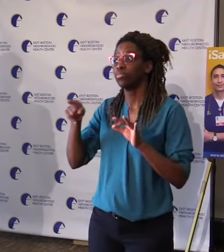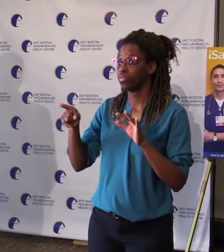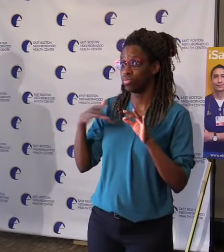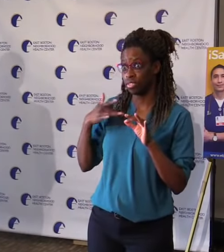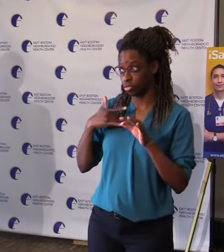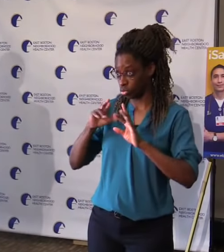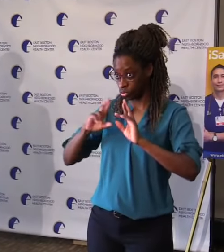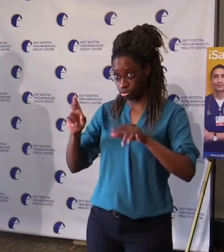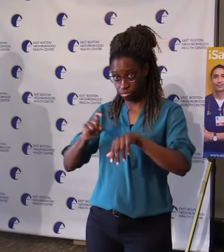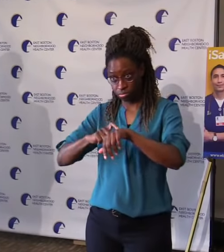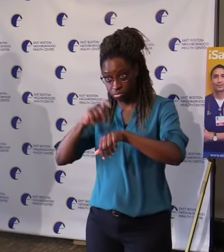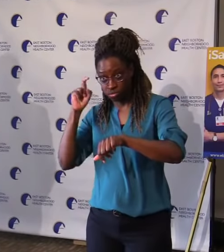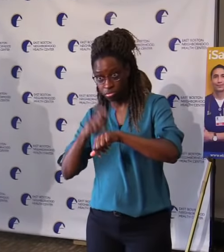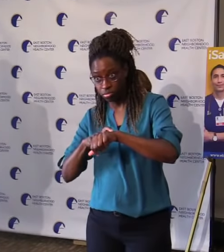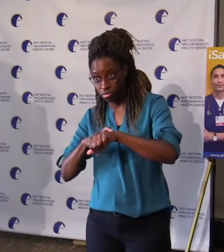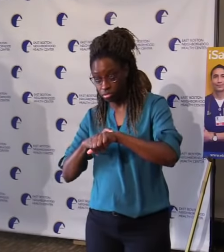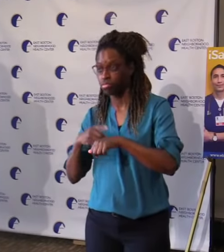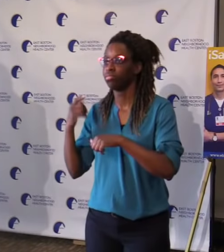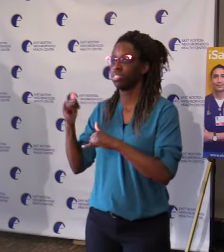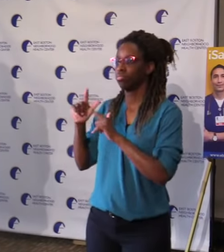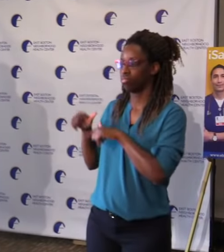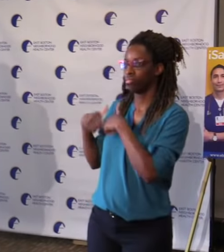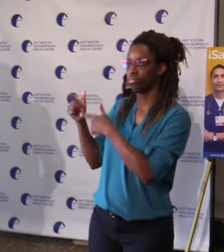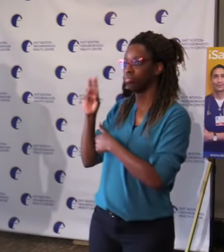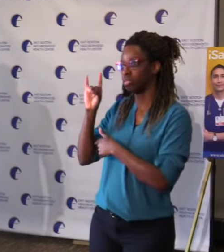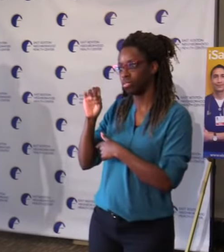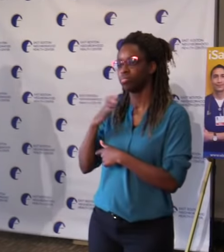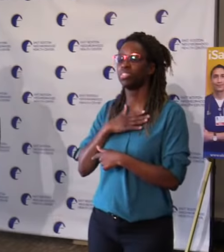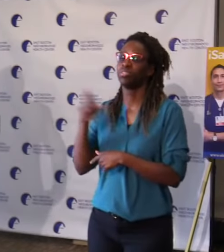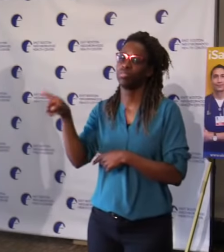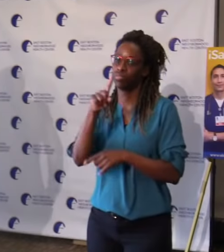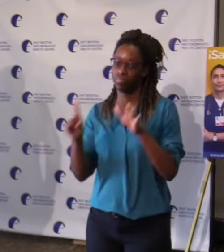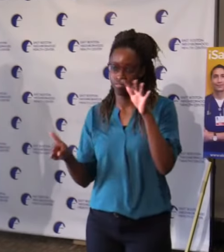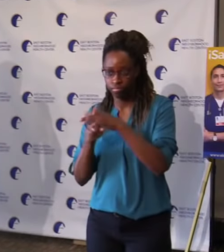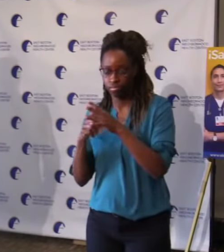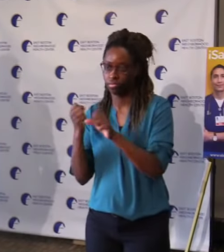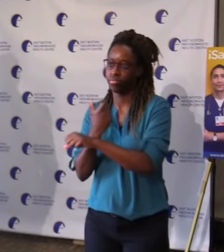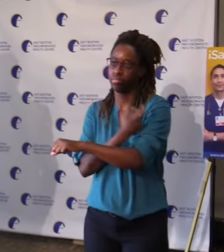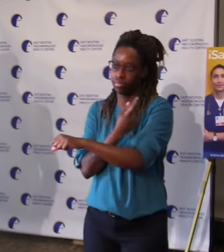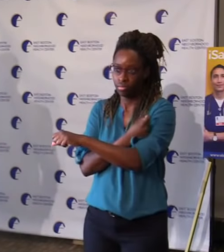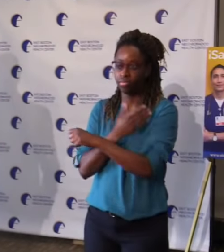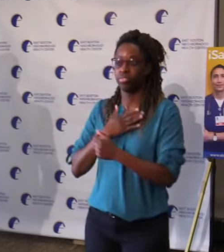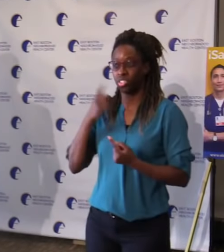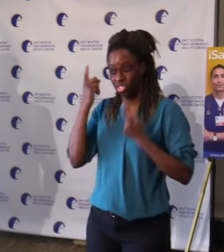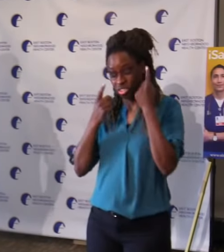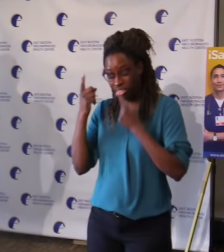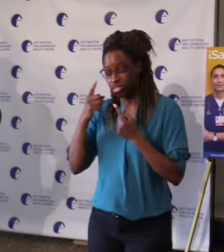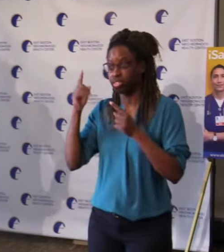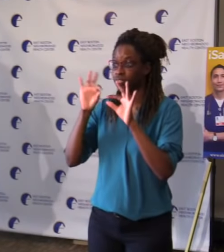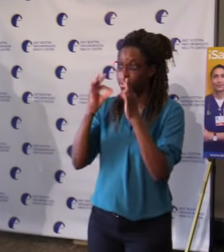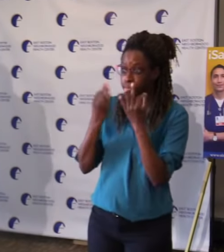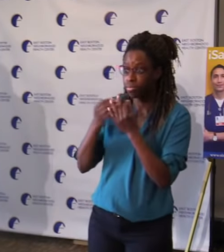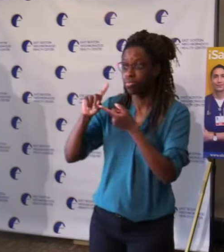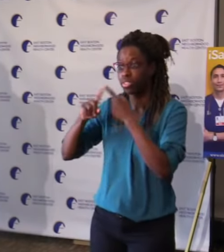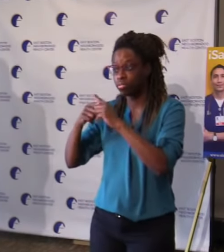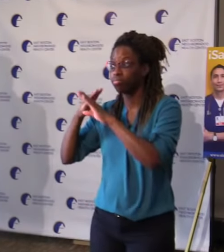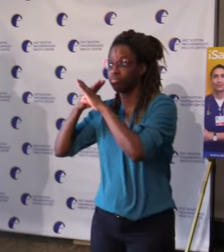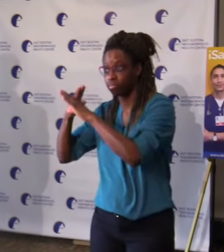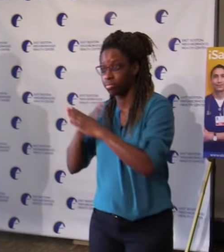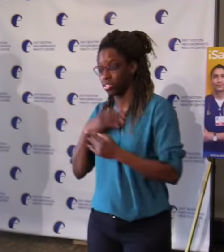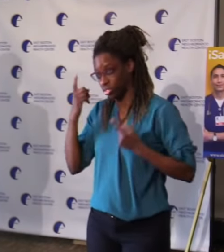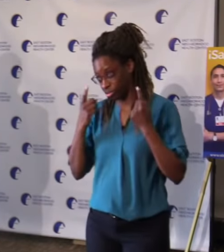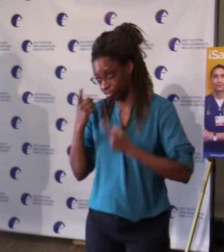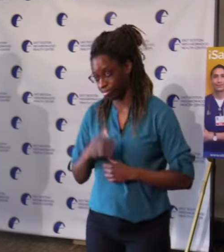to protect you, your family members, and your friends. It is a crucial way for how we get this